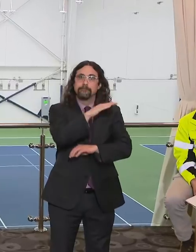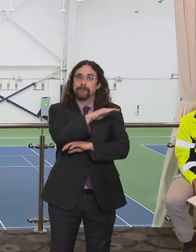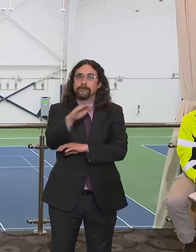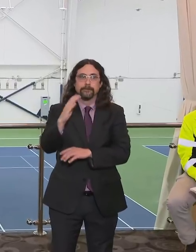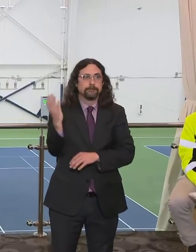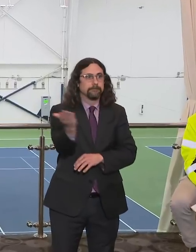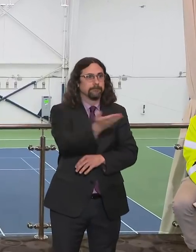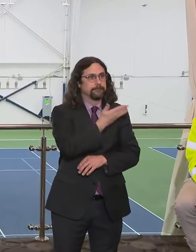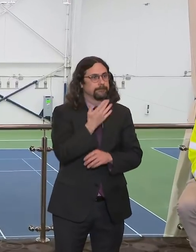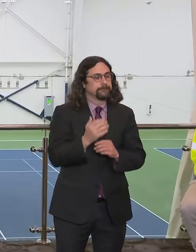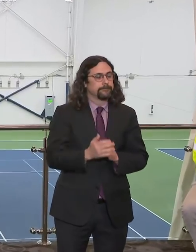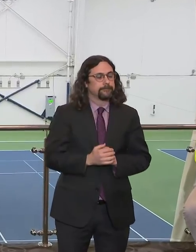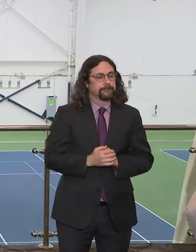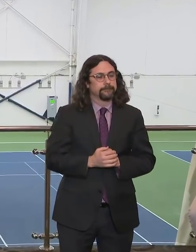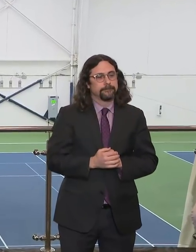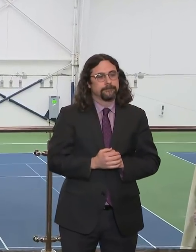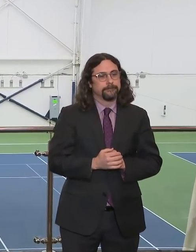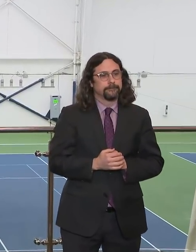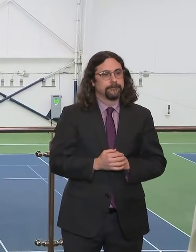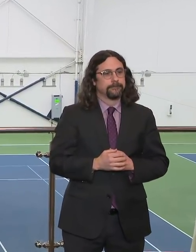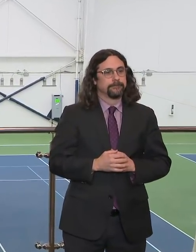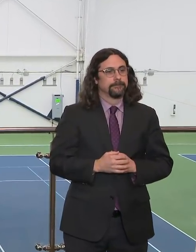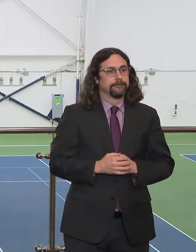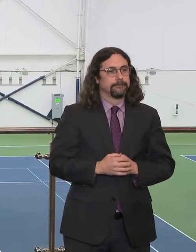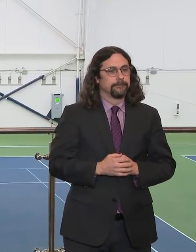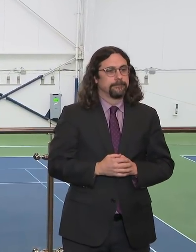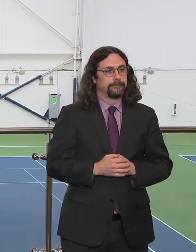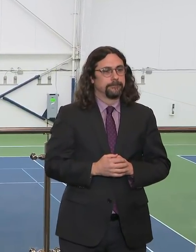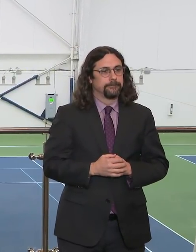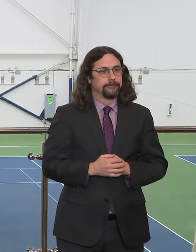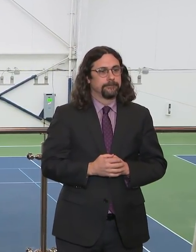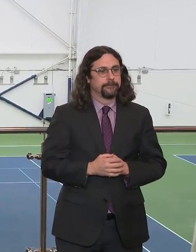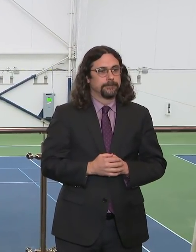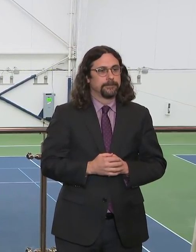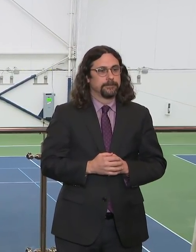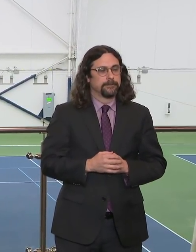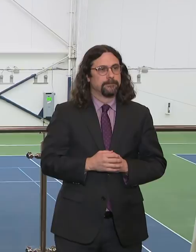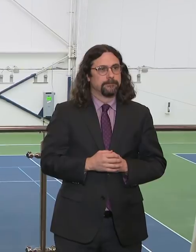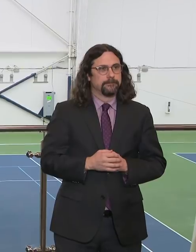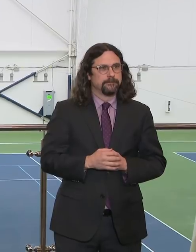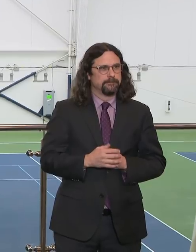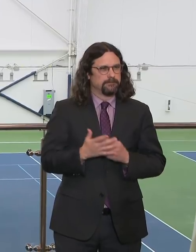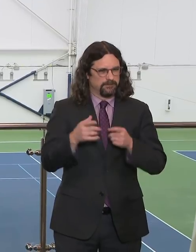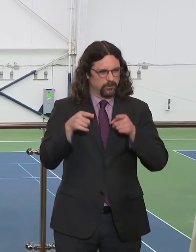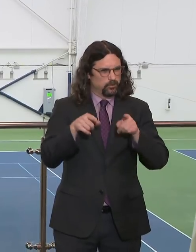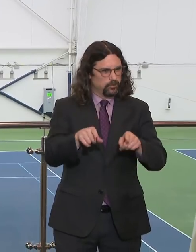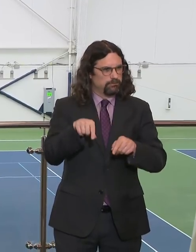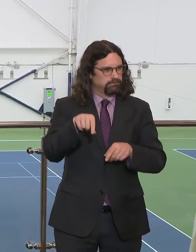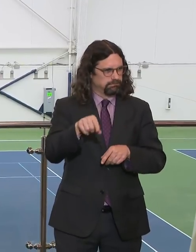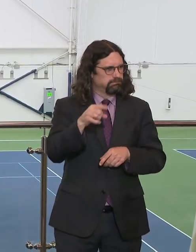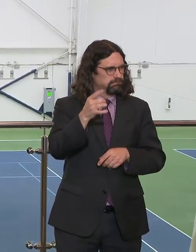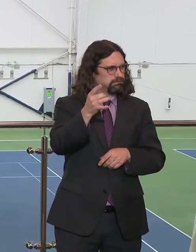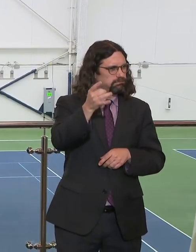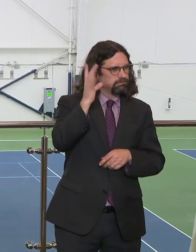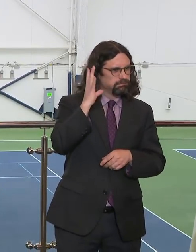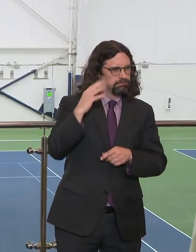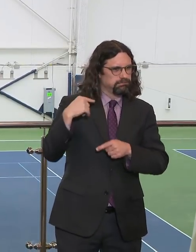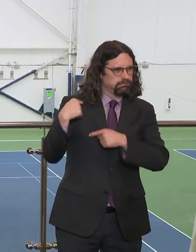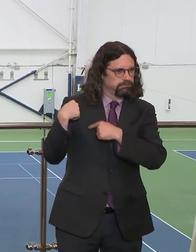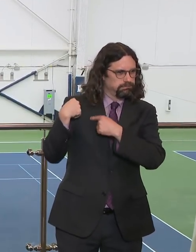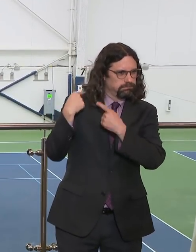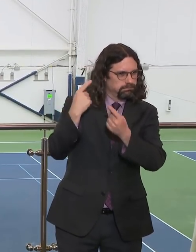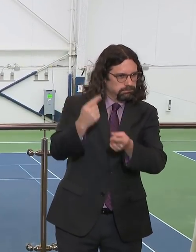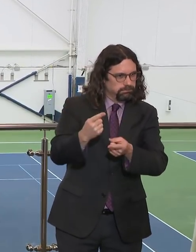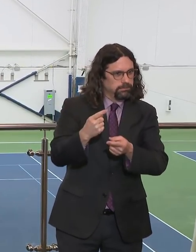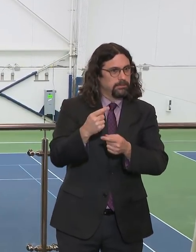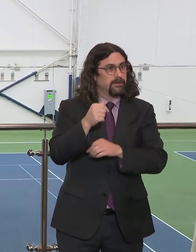Yesterday we, in the midst of this crisis, we had an extraordinary moment when the US